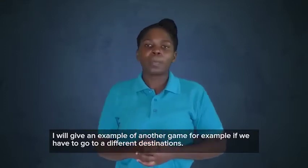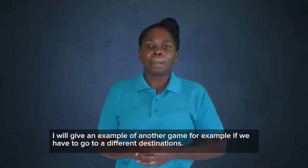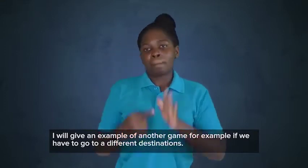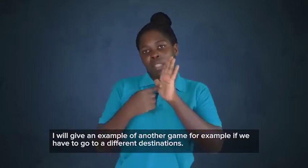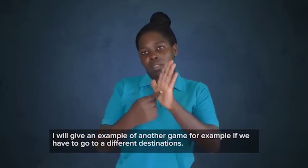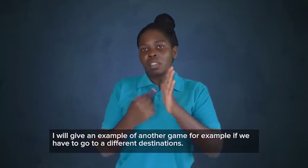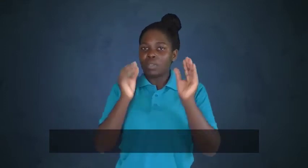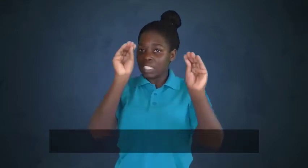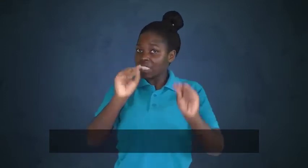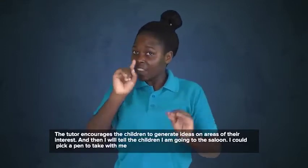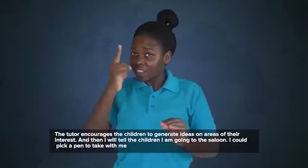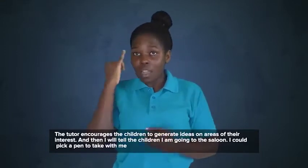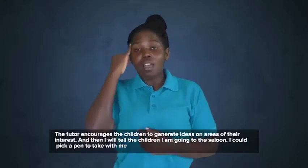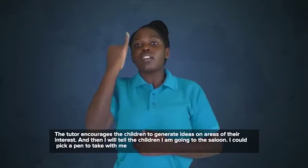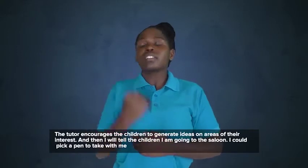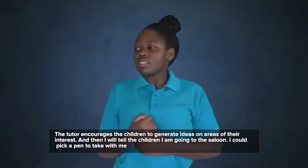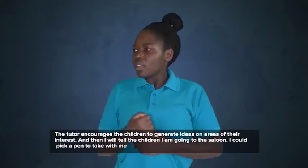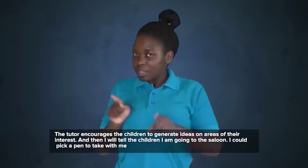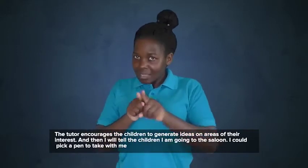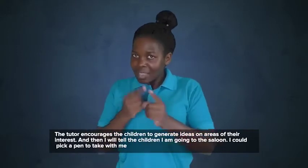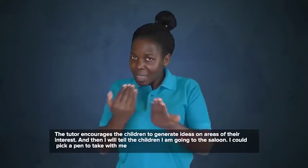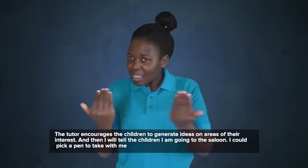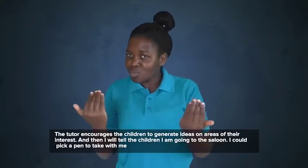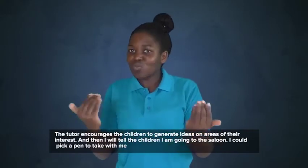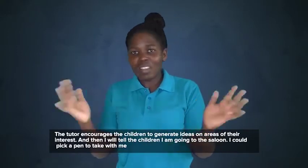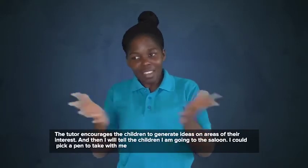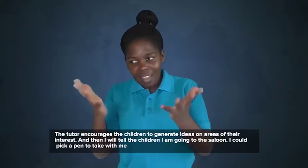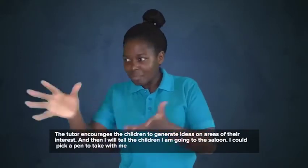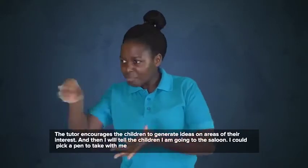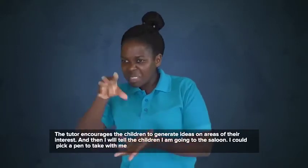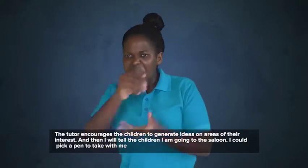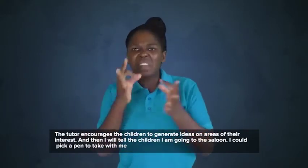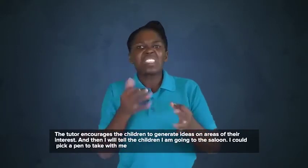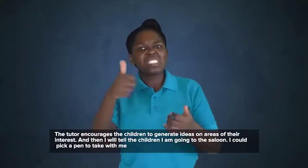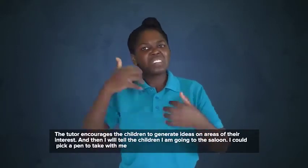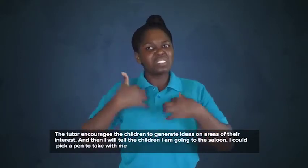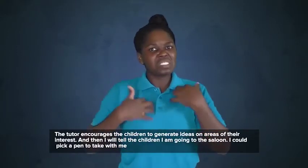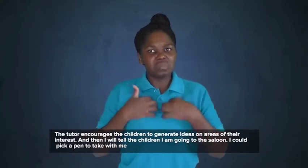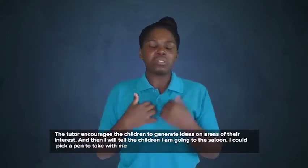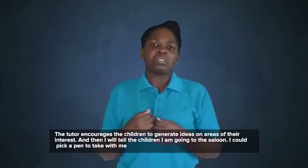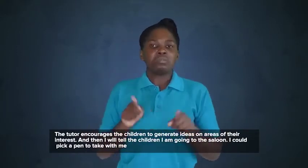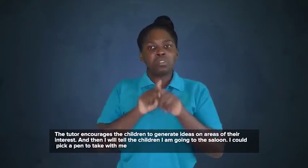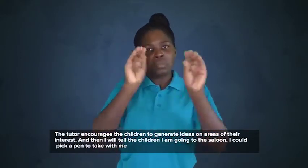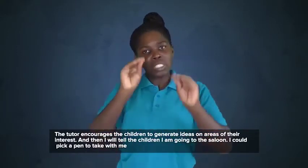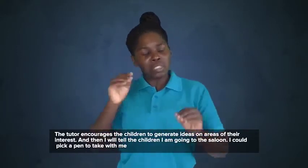the teacher encourages the children to generate ideas on areas of their interest.